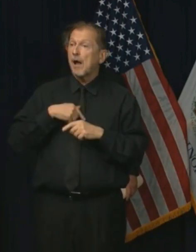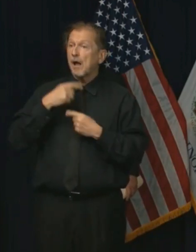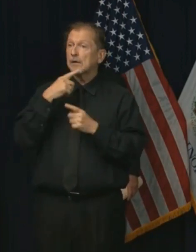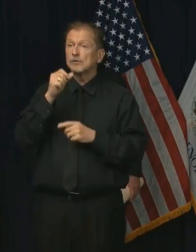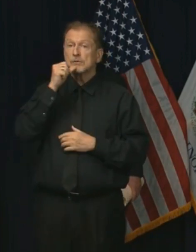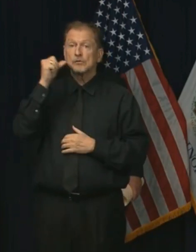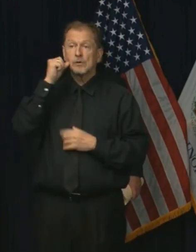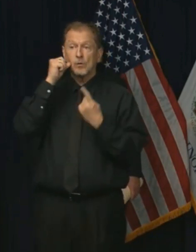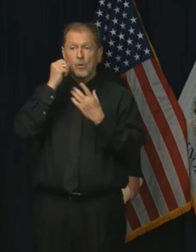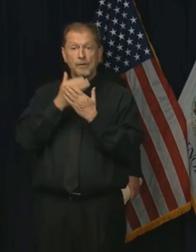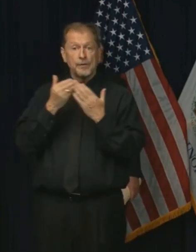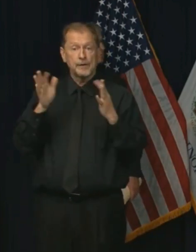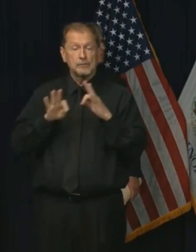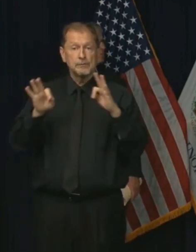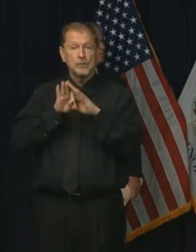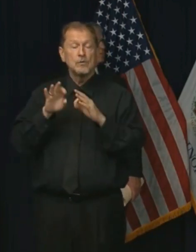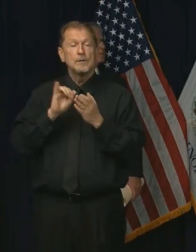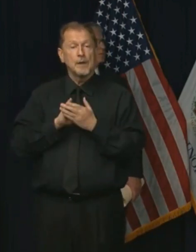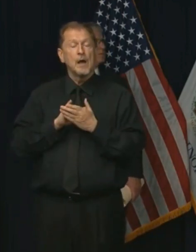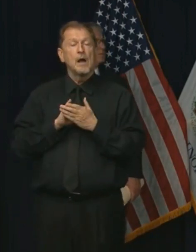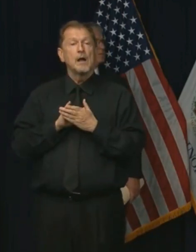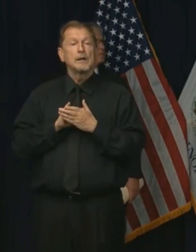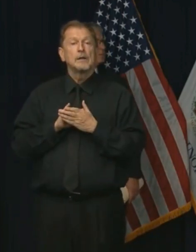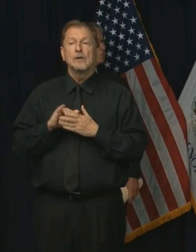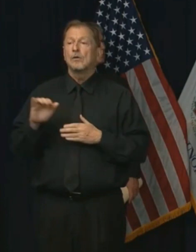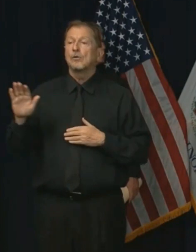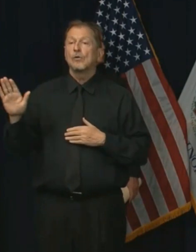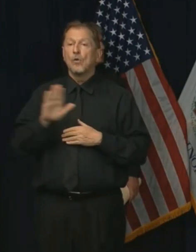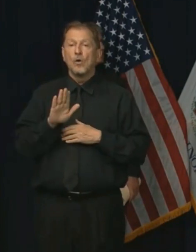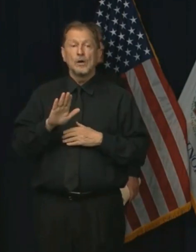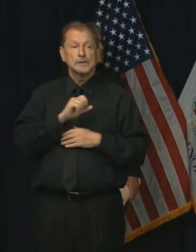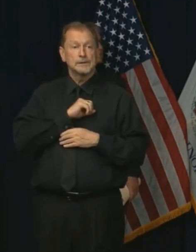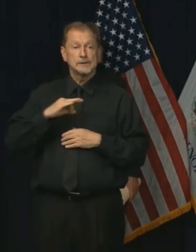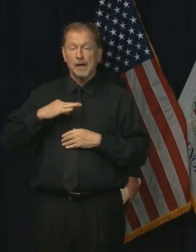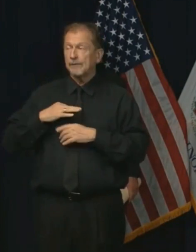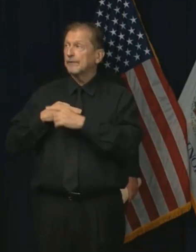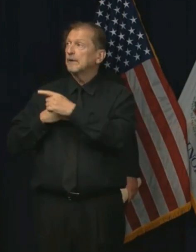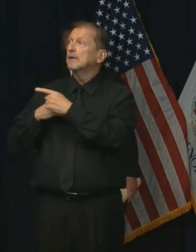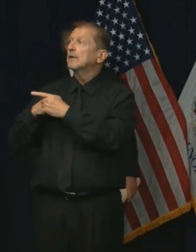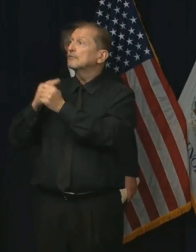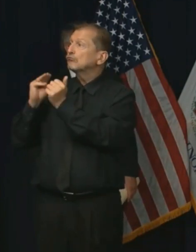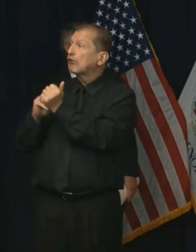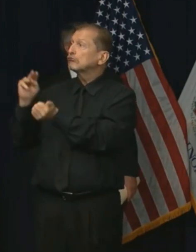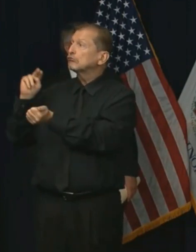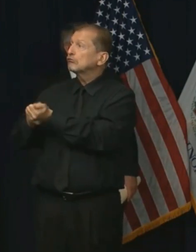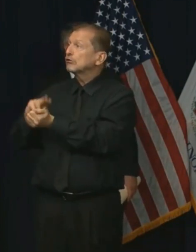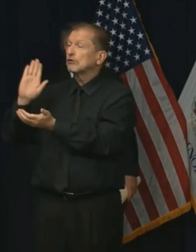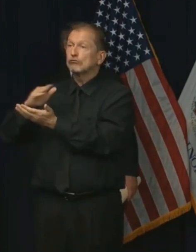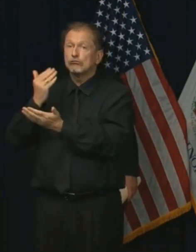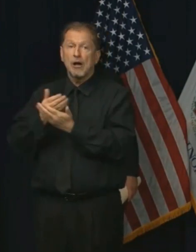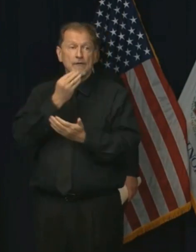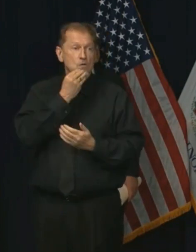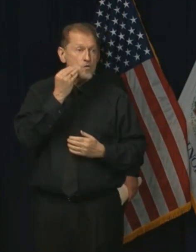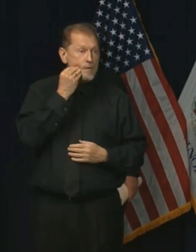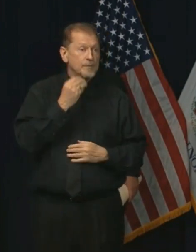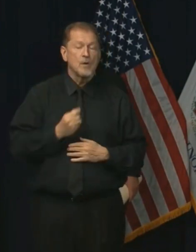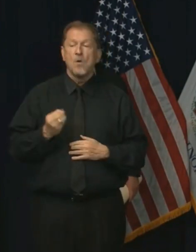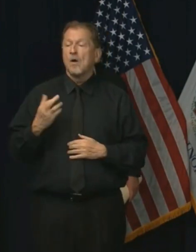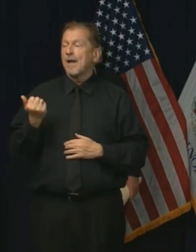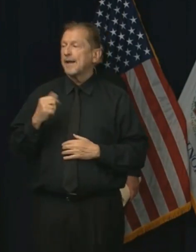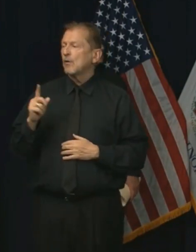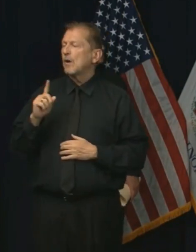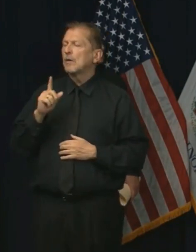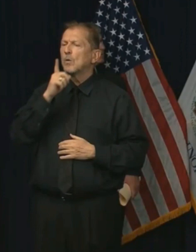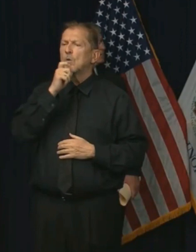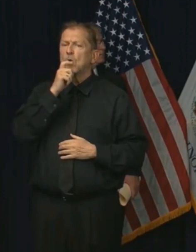something very important for people to recognize, which is your health care workers who are coming home. And anybody who's experiencing